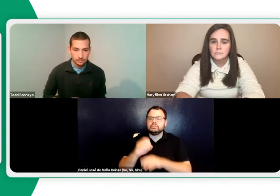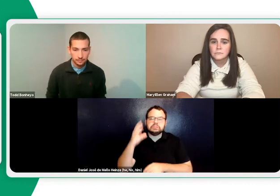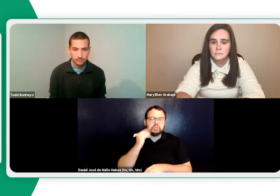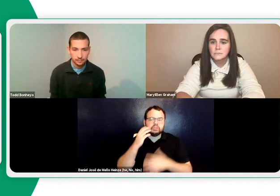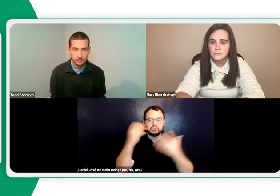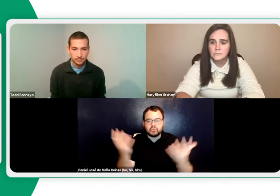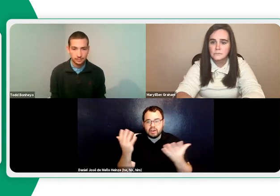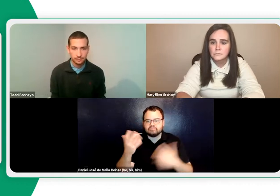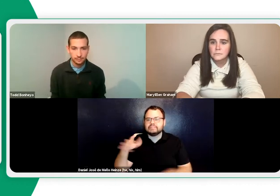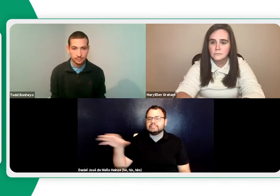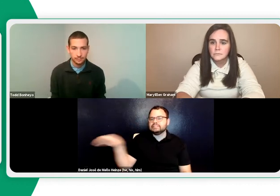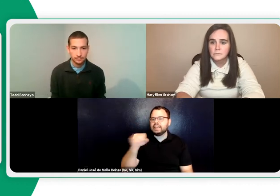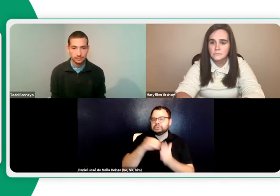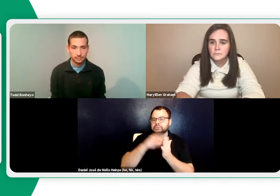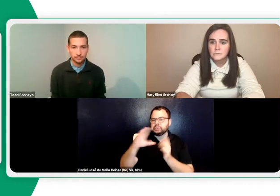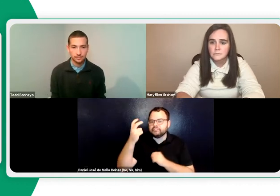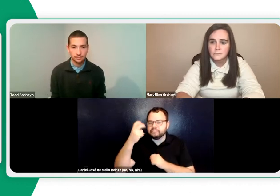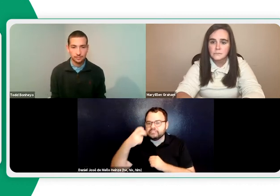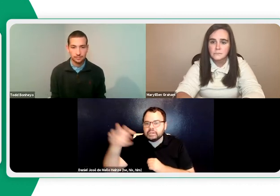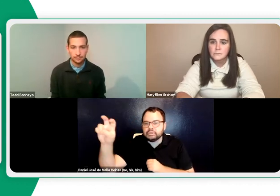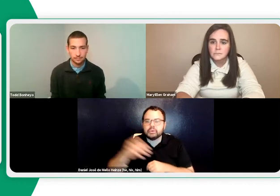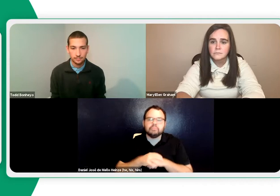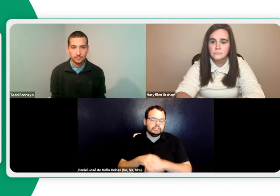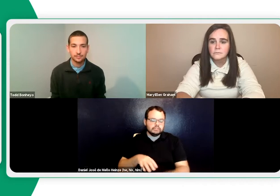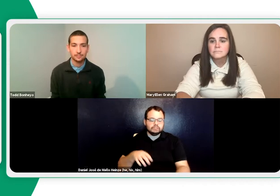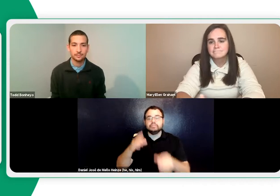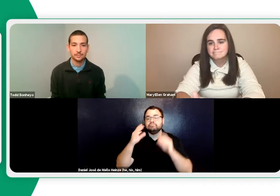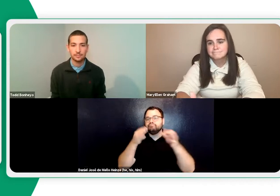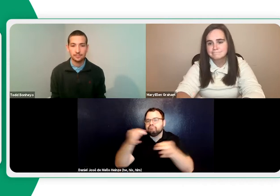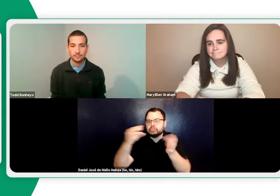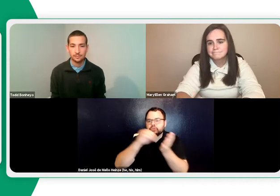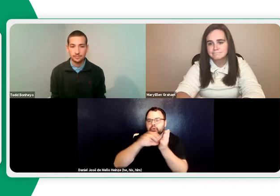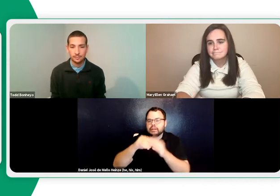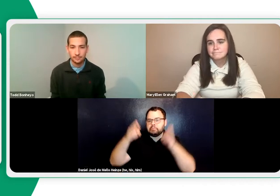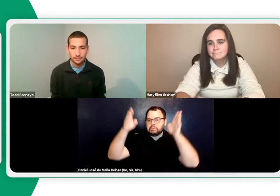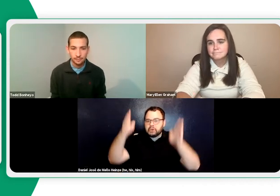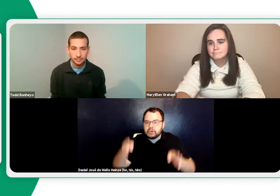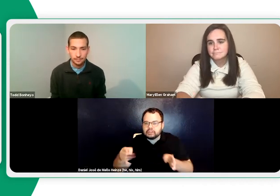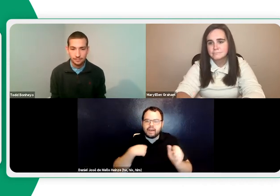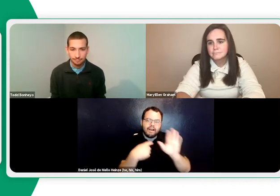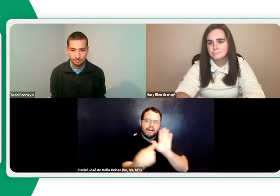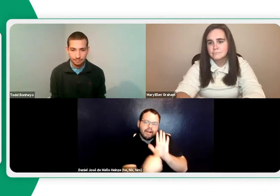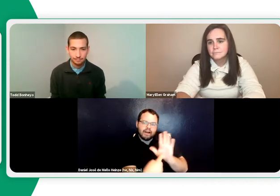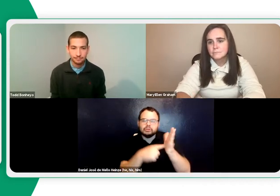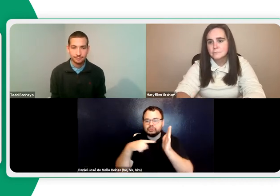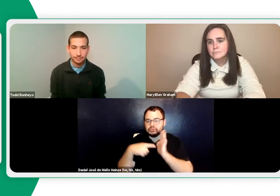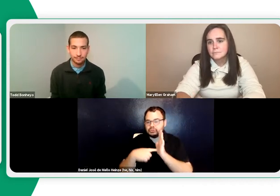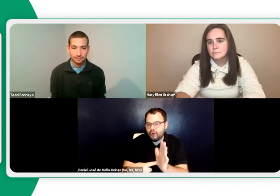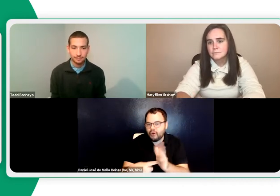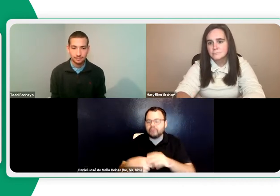it was quite a shift because the experience that we're used to is, you know, taking students on field trips, explaining things in person,